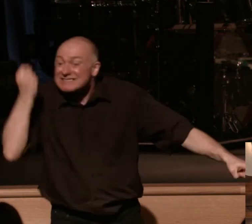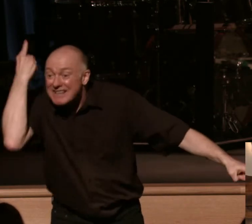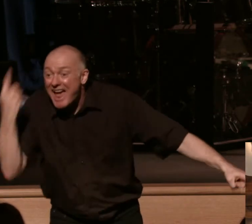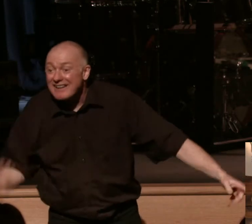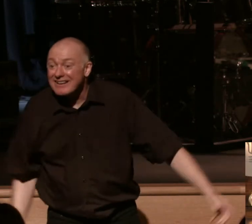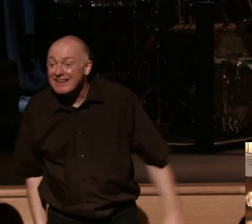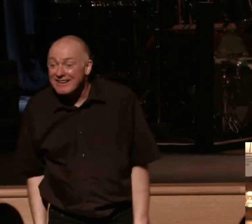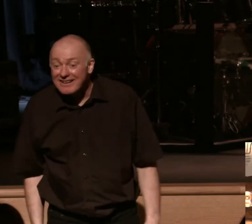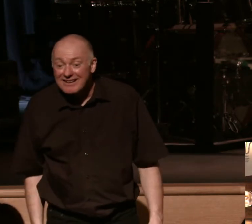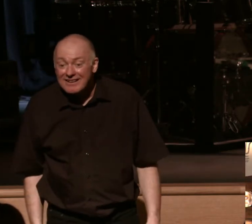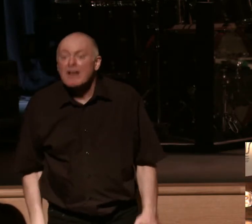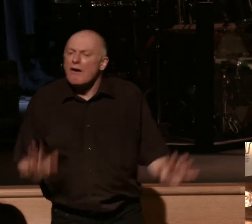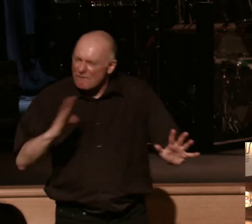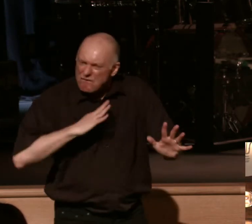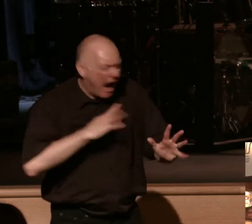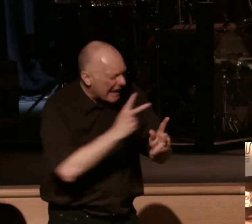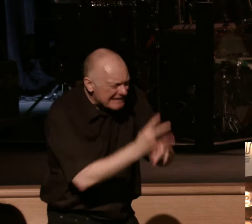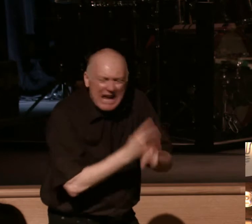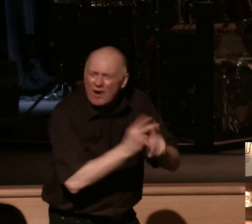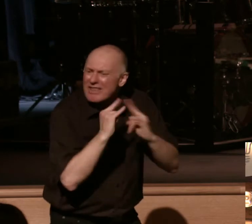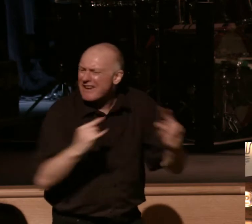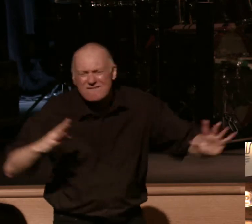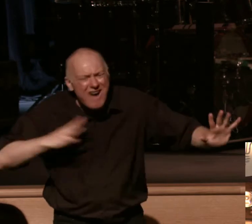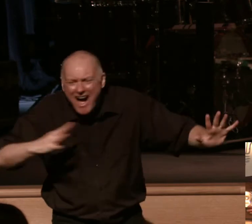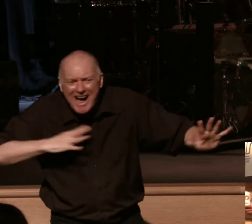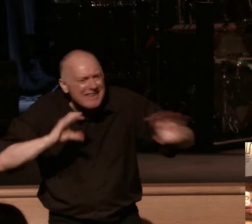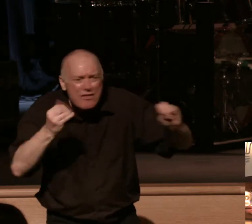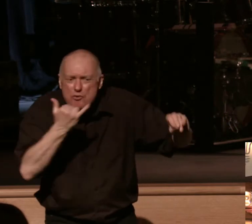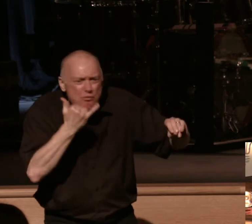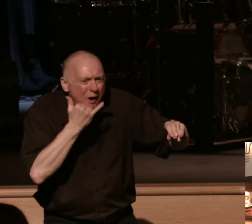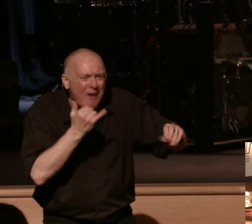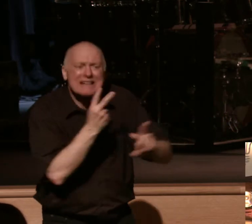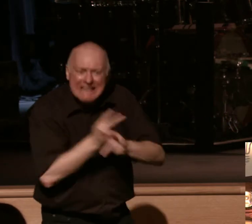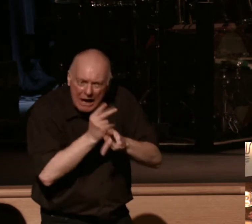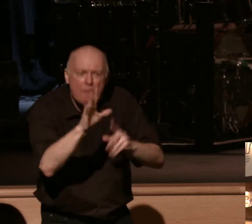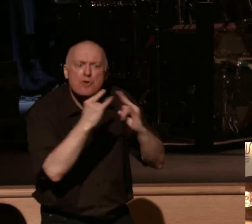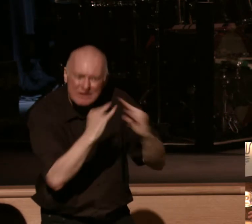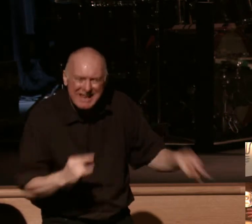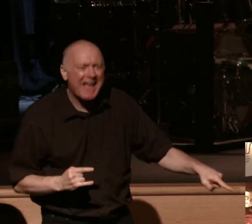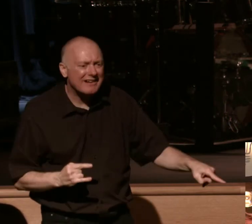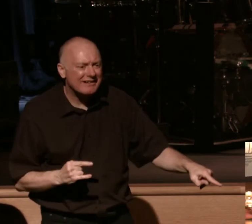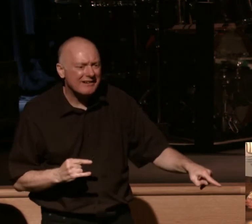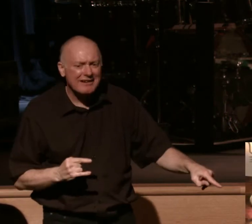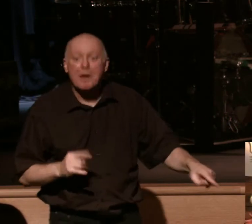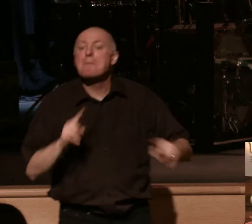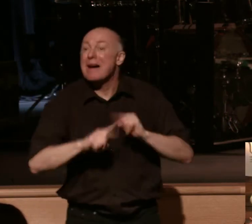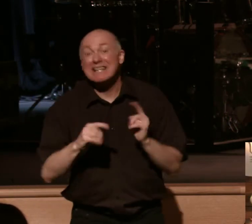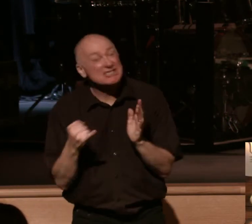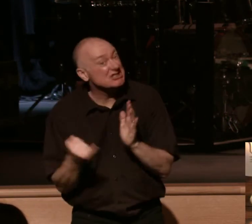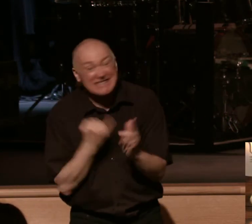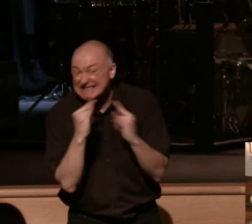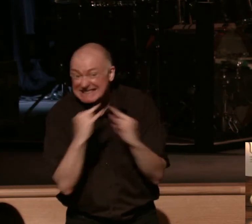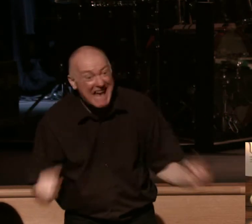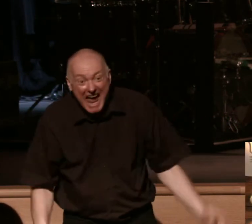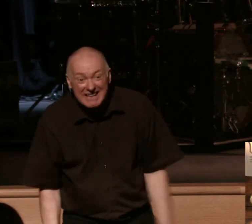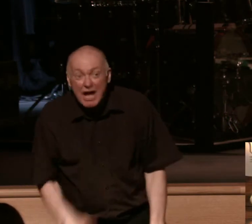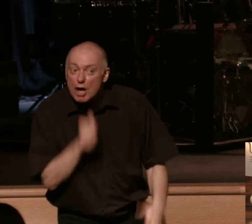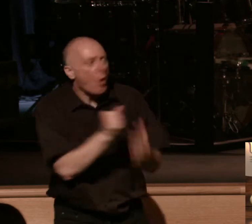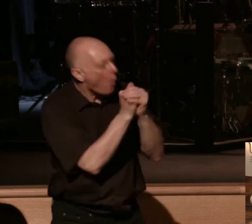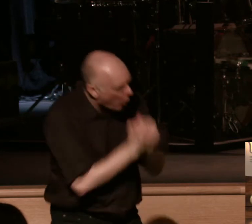Do I take care of the tent? Sure, sure, take care of your tent, as long as you know it's a tent! Don't worship the tent!